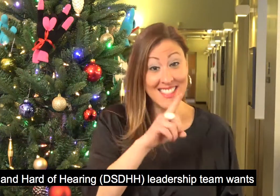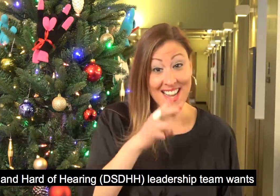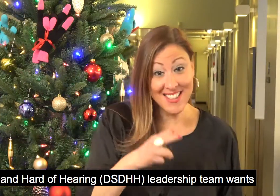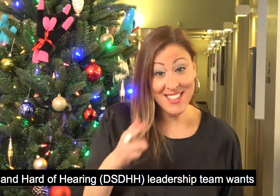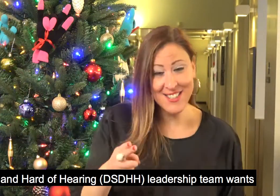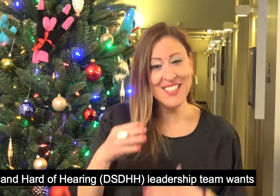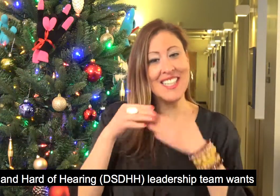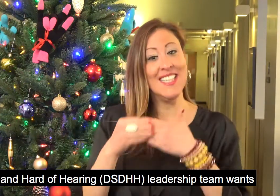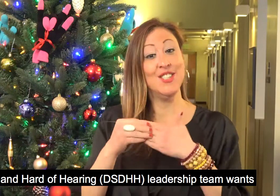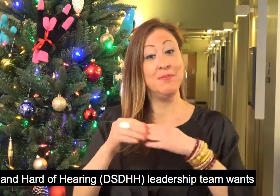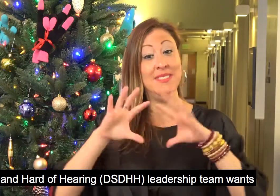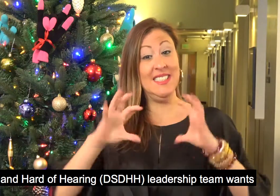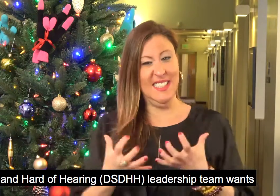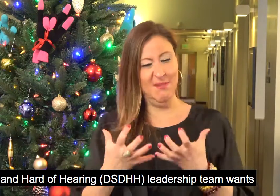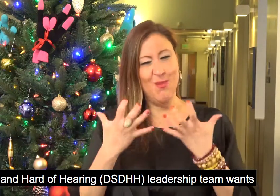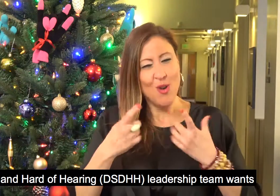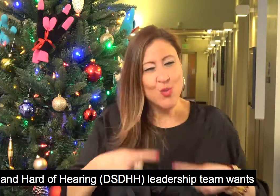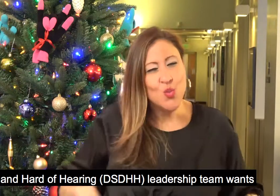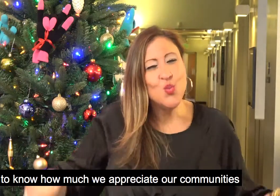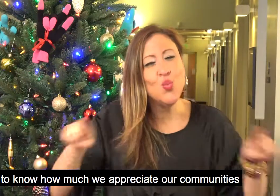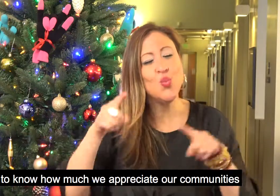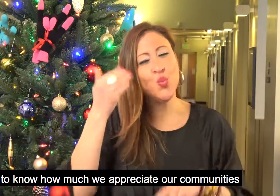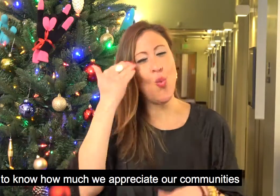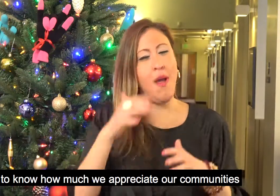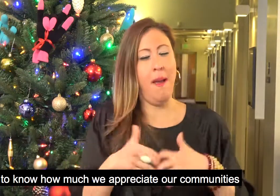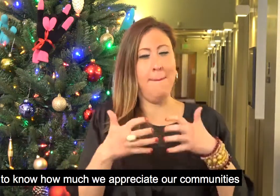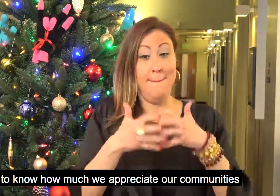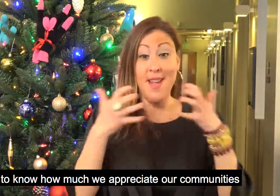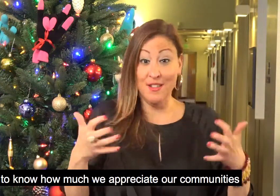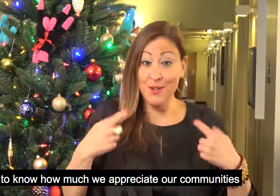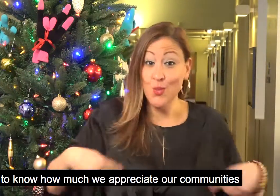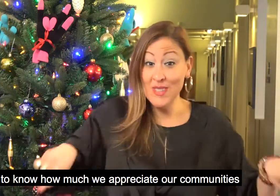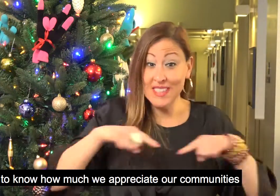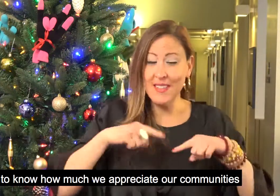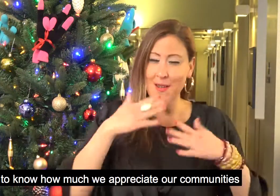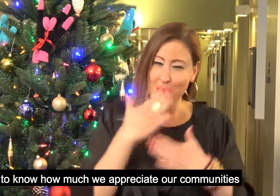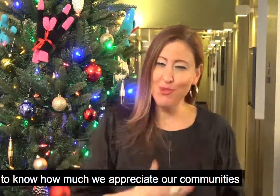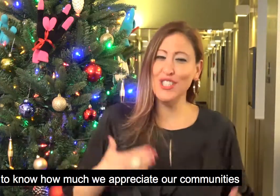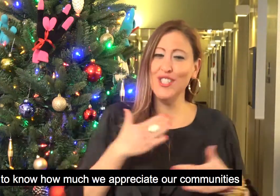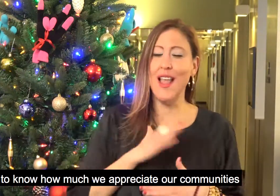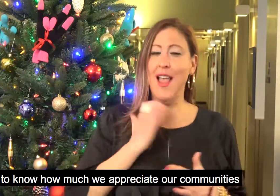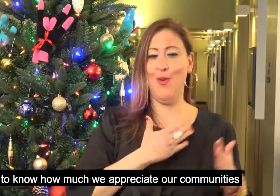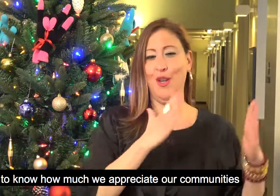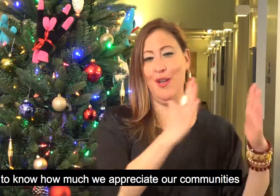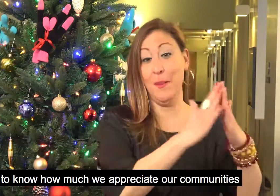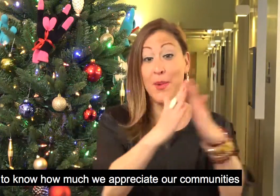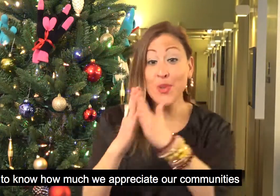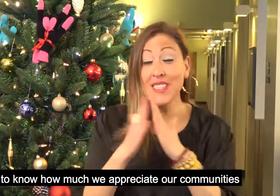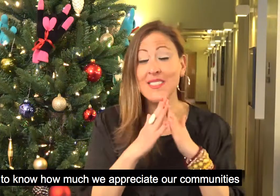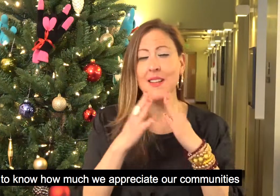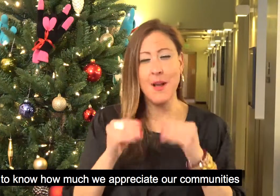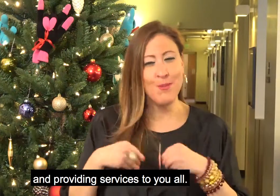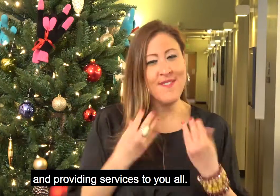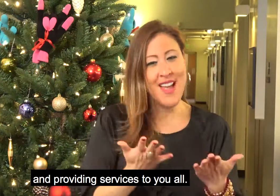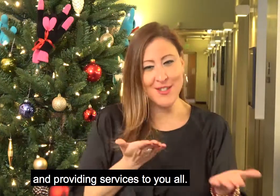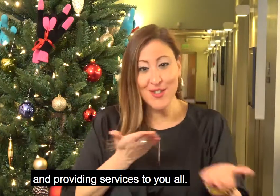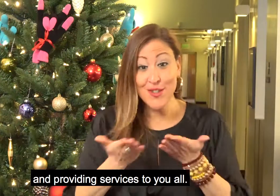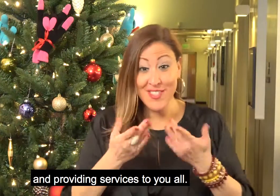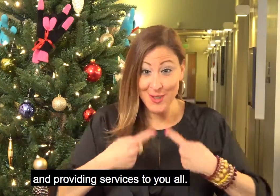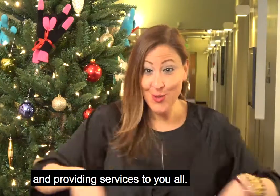dsdhh leadership team wants you to know how much we appreciate our communities and providing